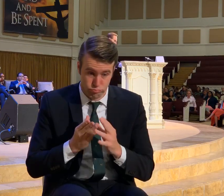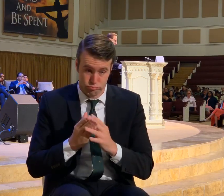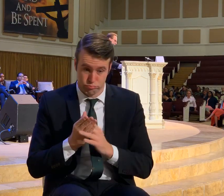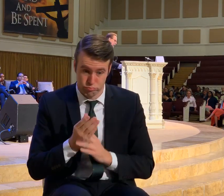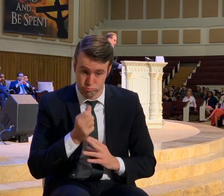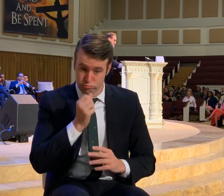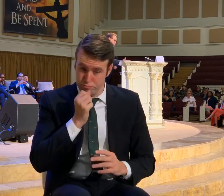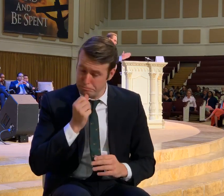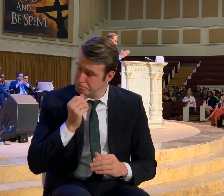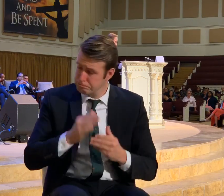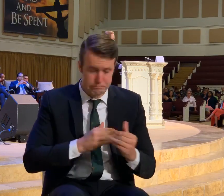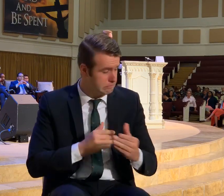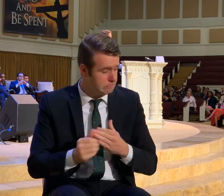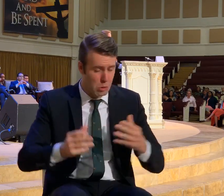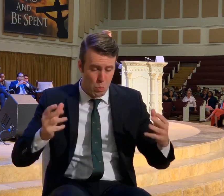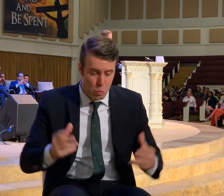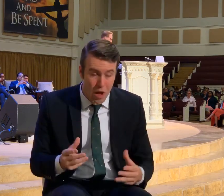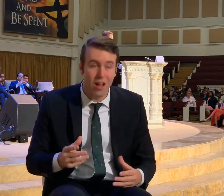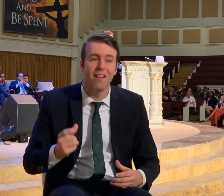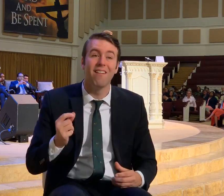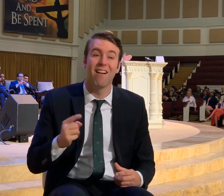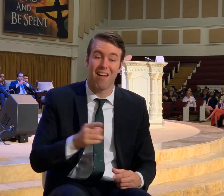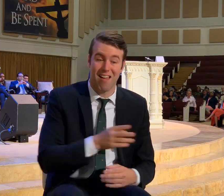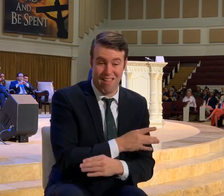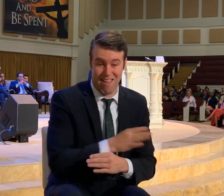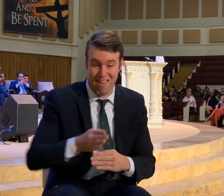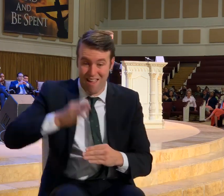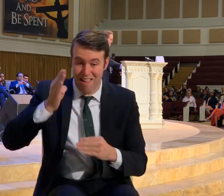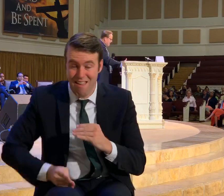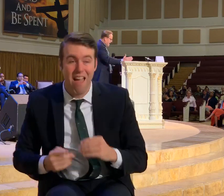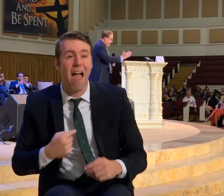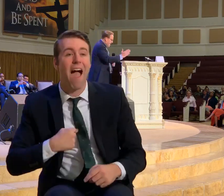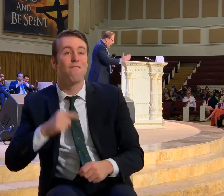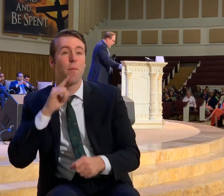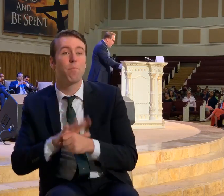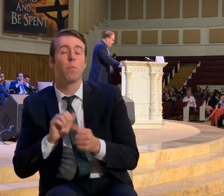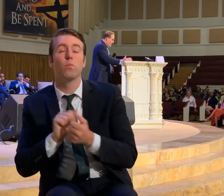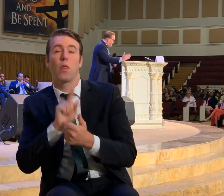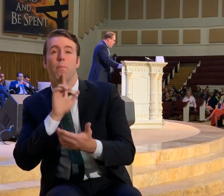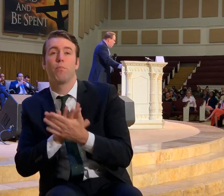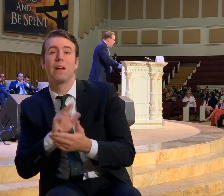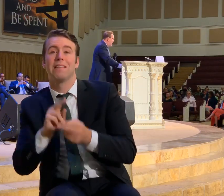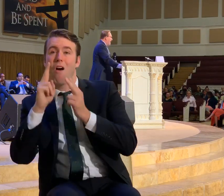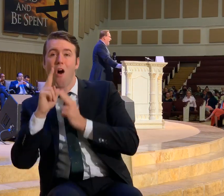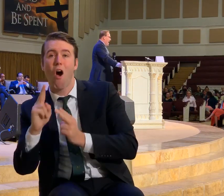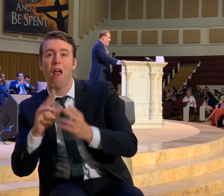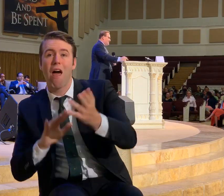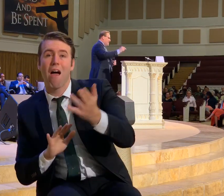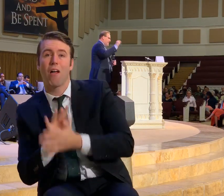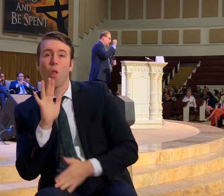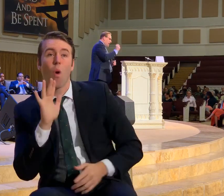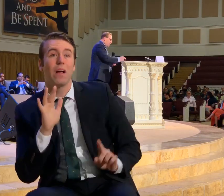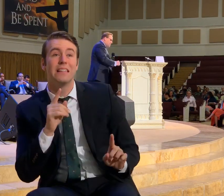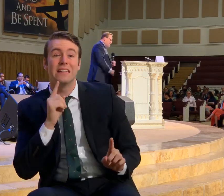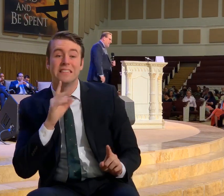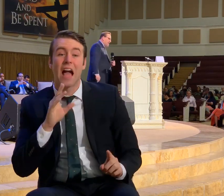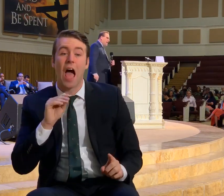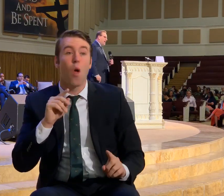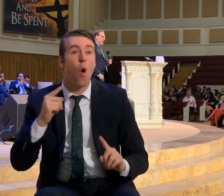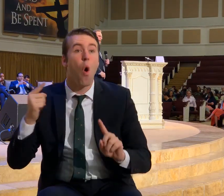There is a promise. Of praise. And honor. And glory. And he said.